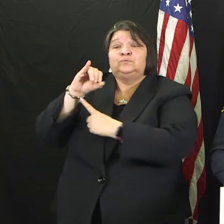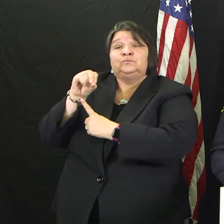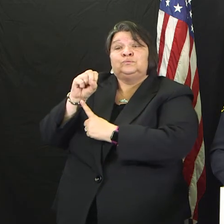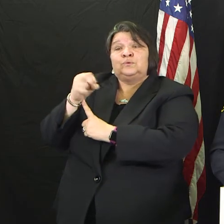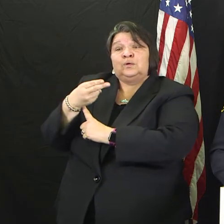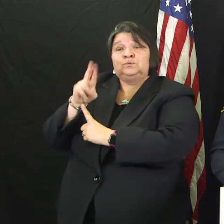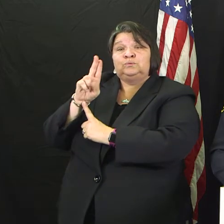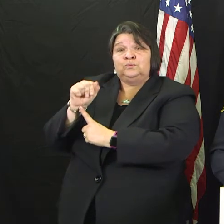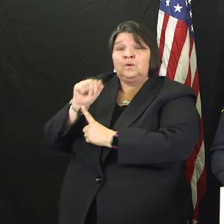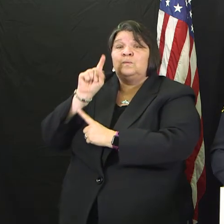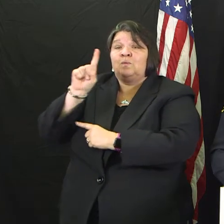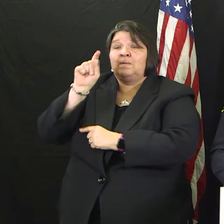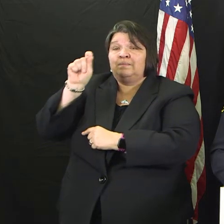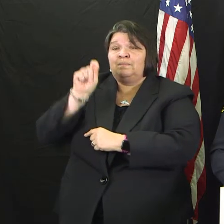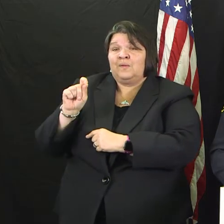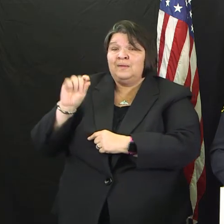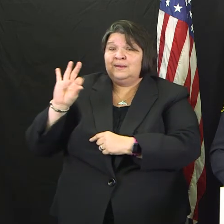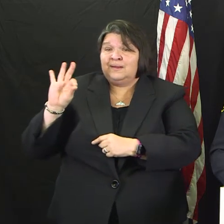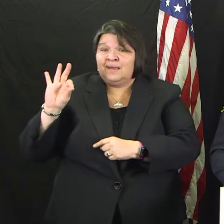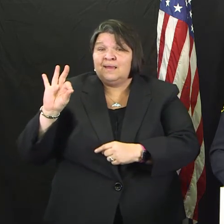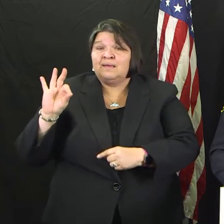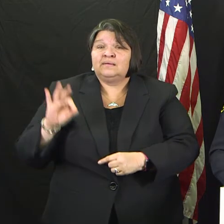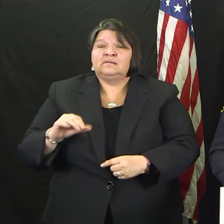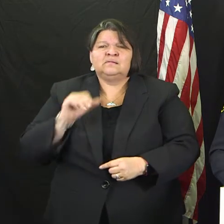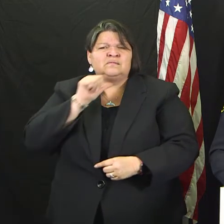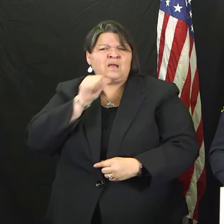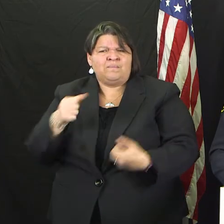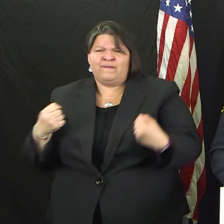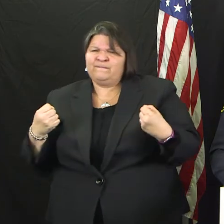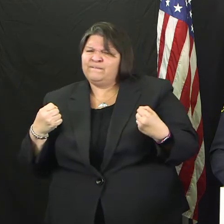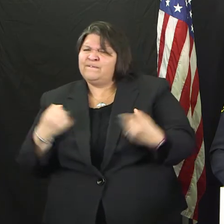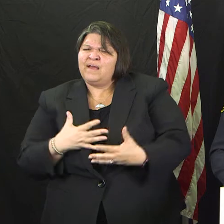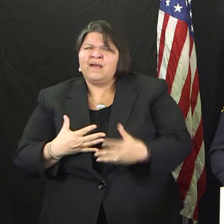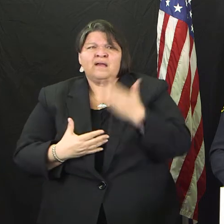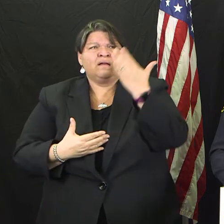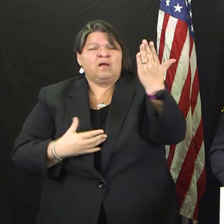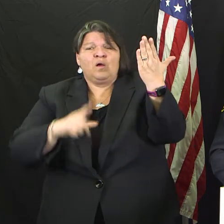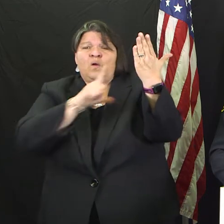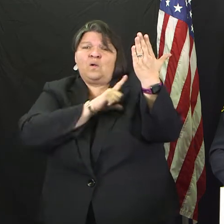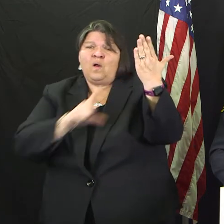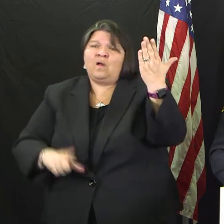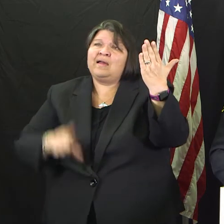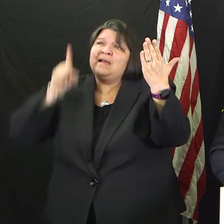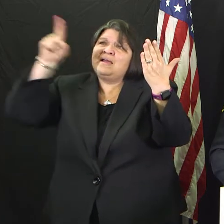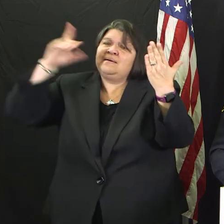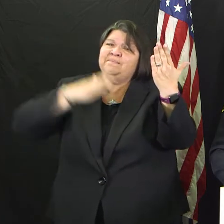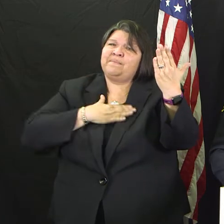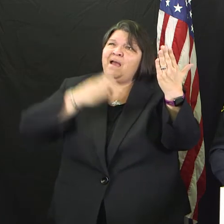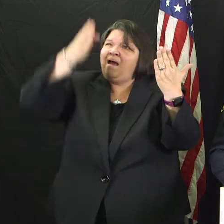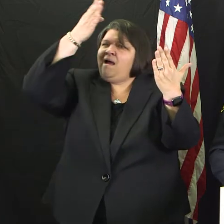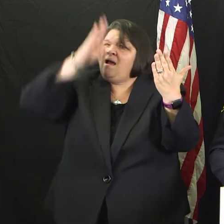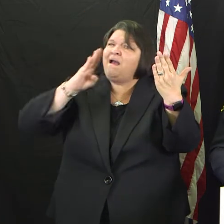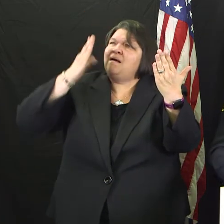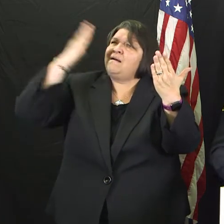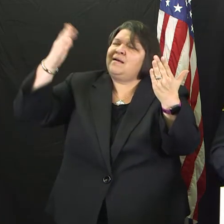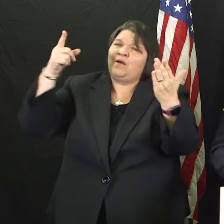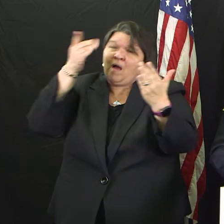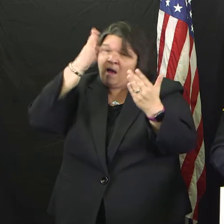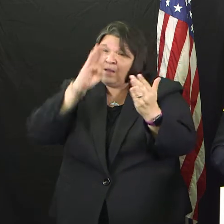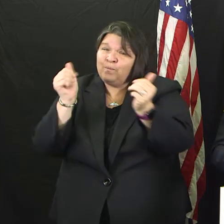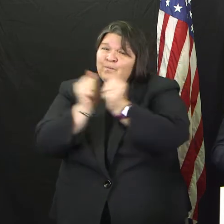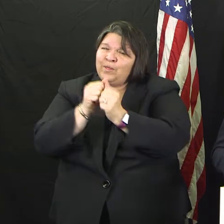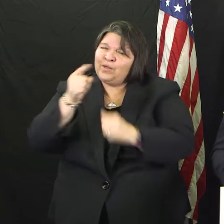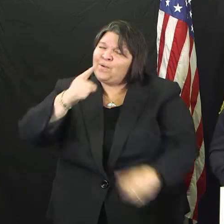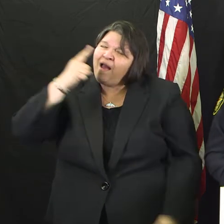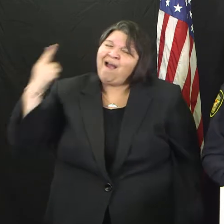Do not be afraid or dismayed. For the Lord thy God is with you always, wherever you go. And we're here for you